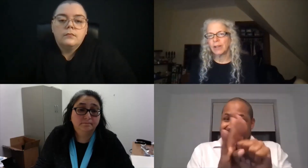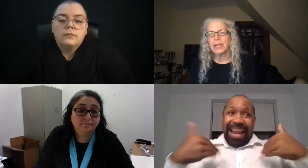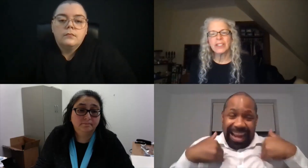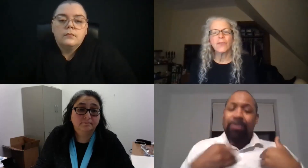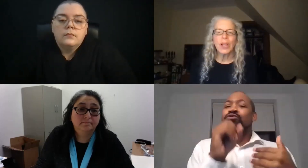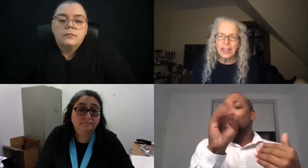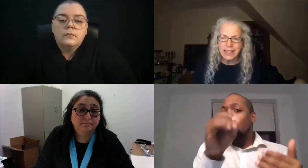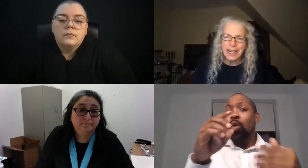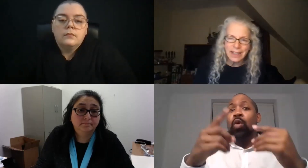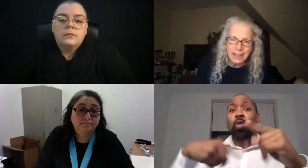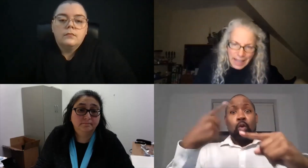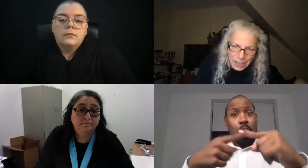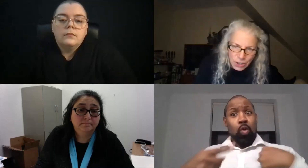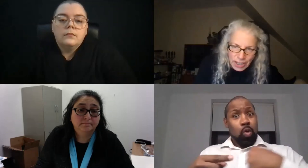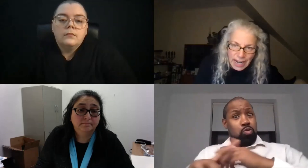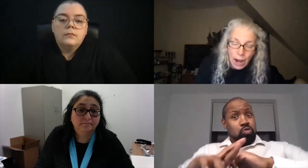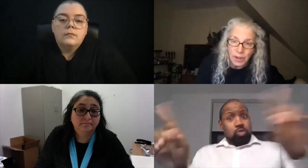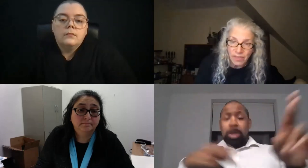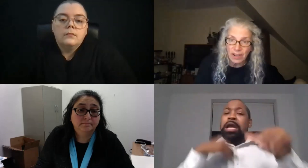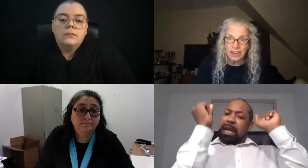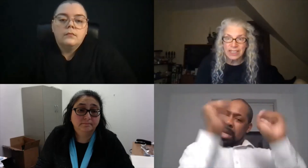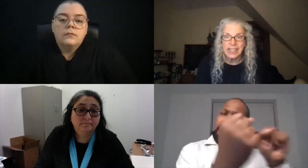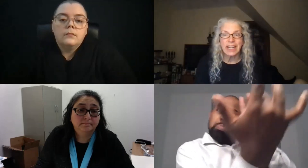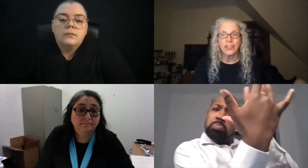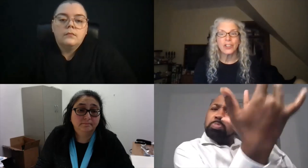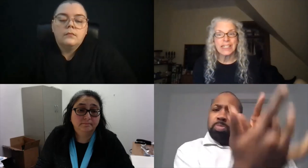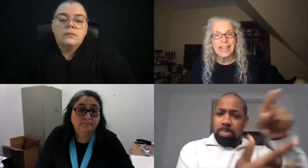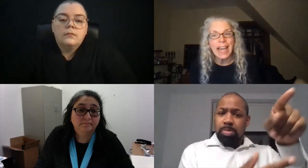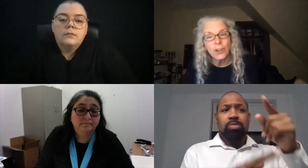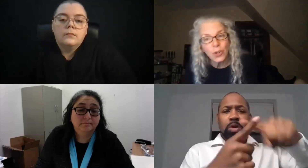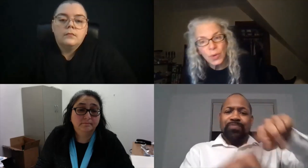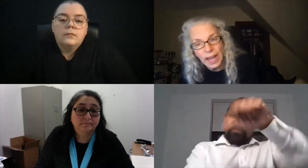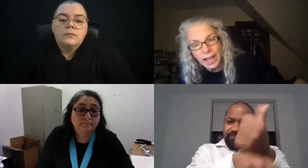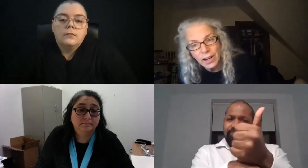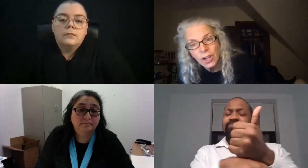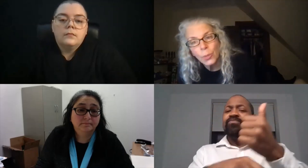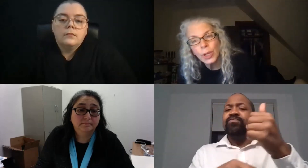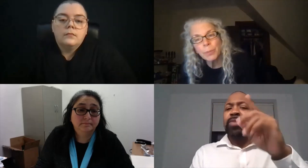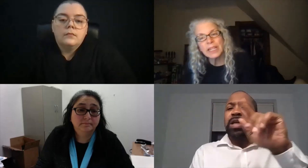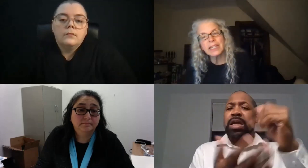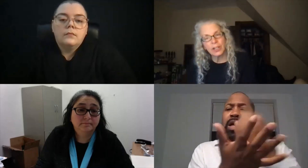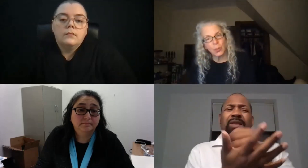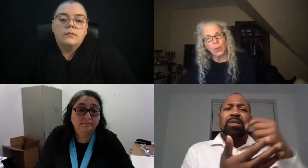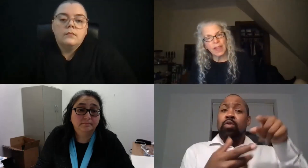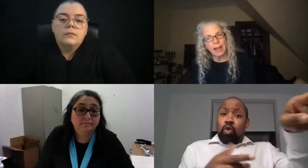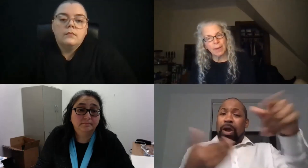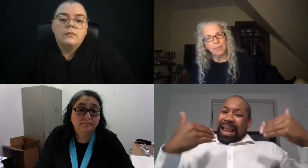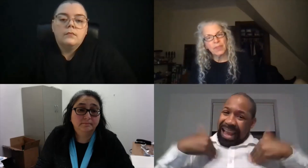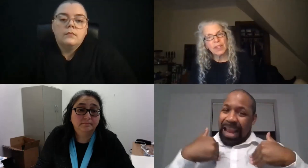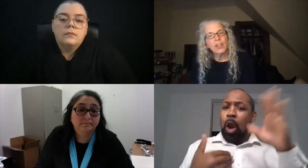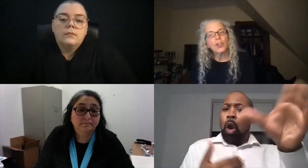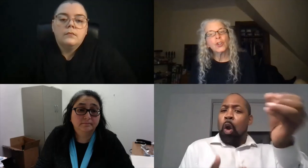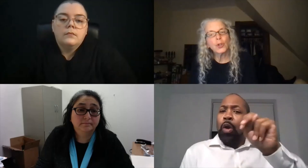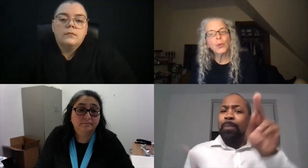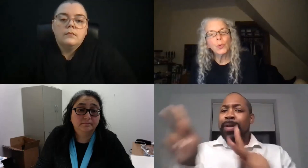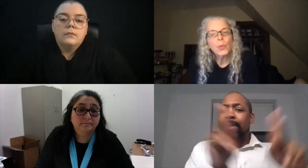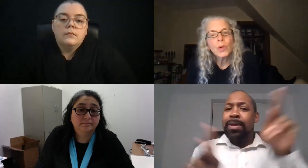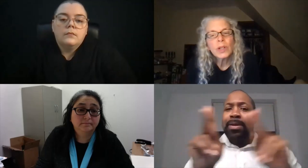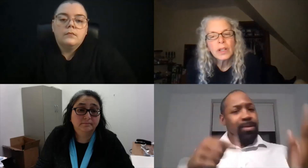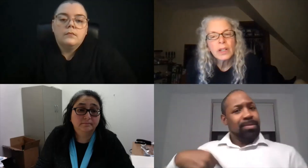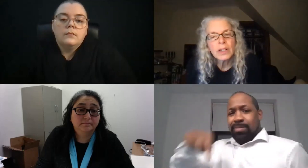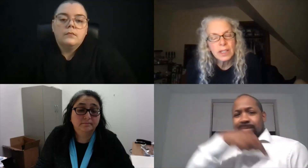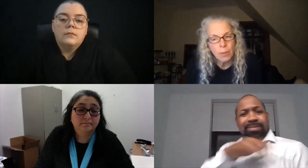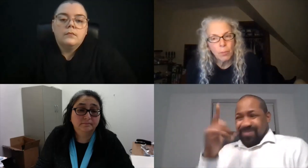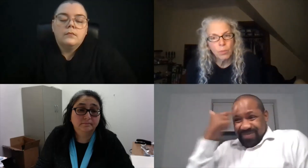because if we have the data collection and now we found out the state agency can do that, we can be in touch with them to do